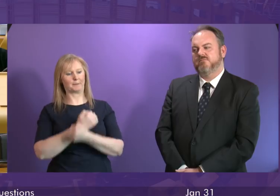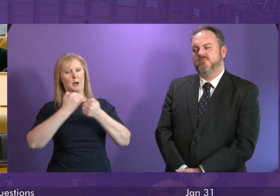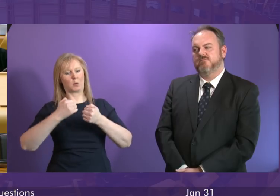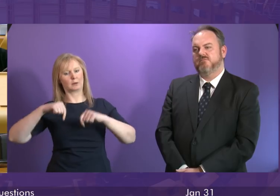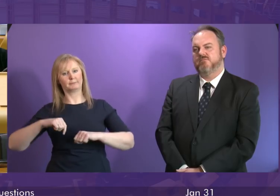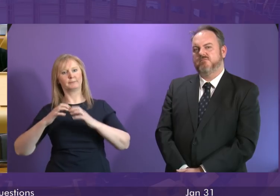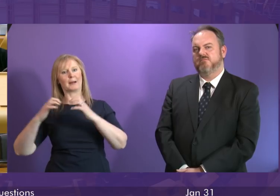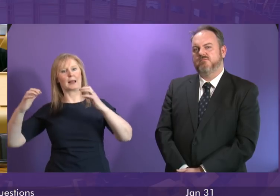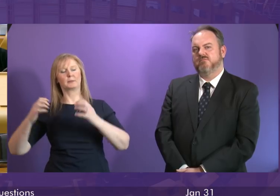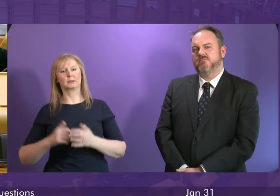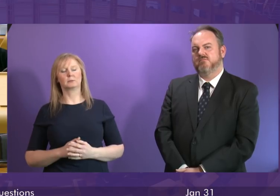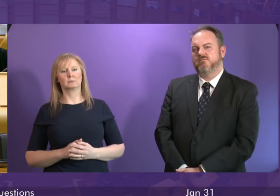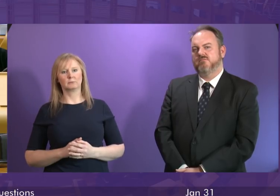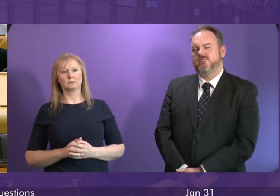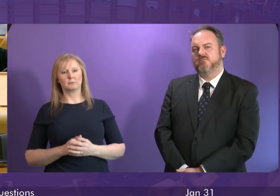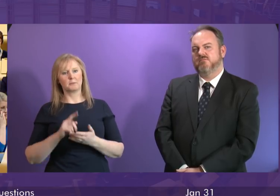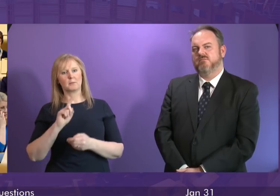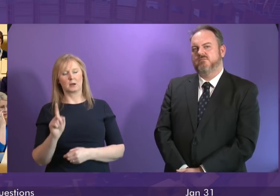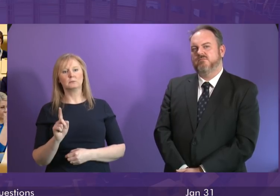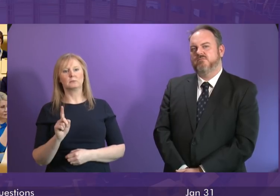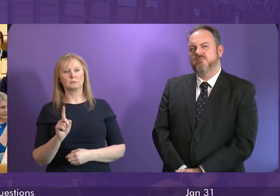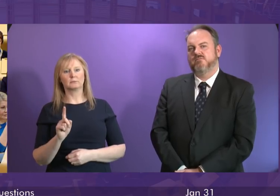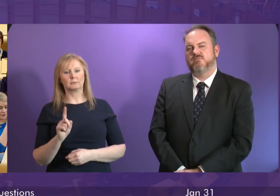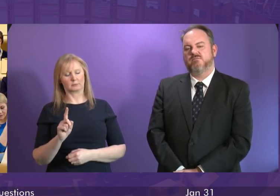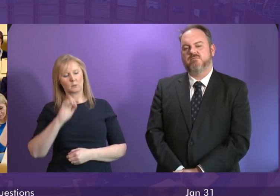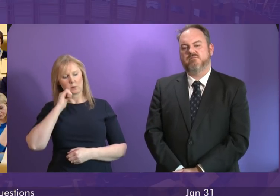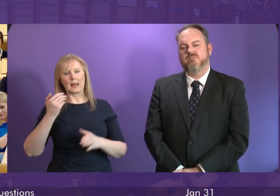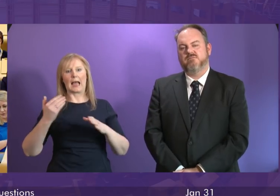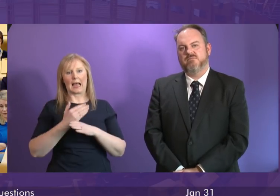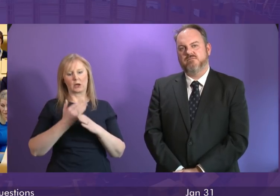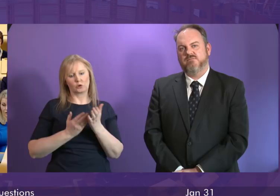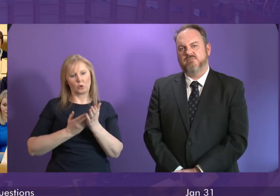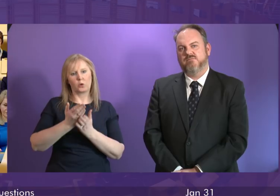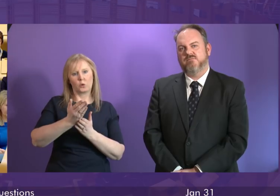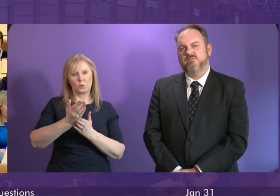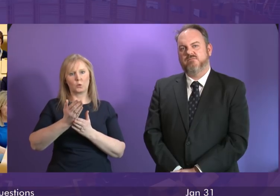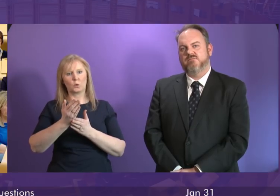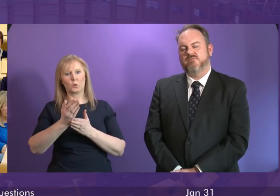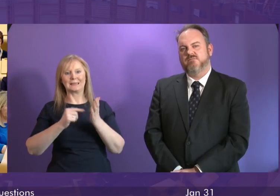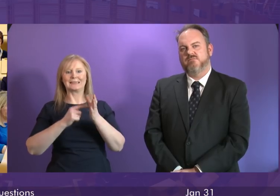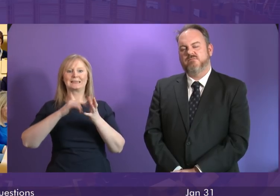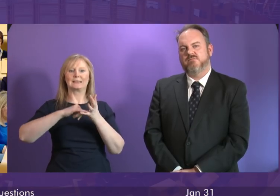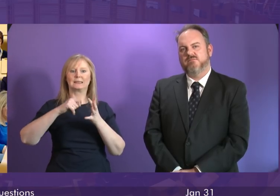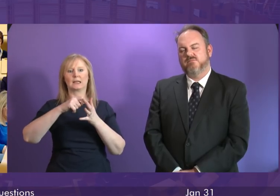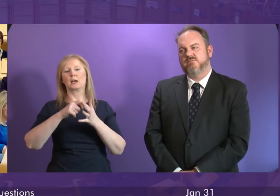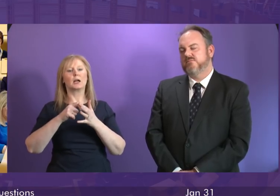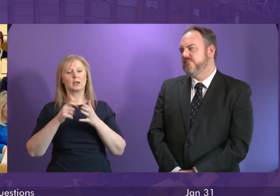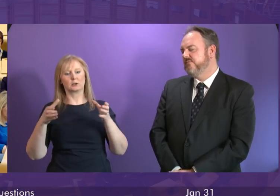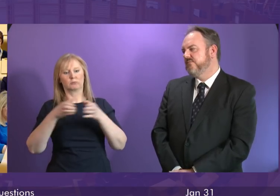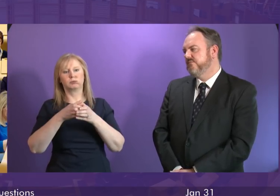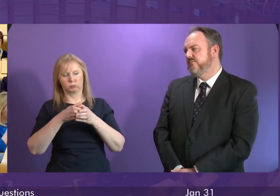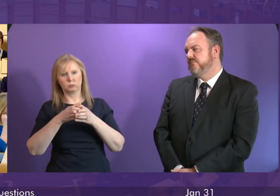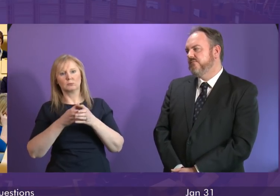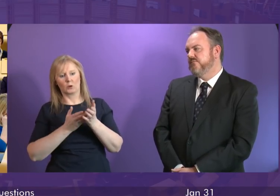parliament not withstanding that we are taking action through the work we did through the task force and the recommendations that came from that